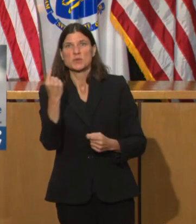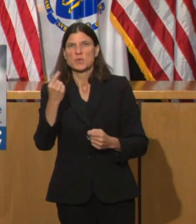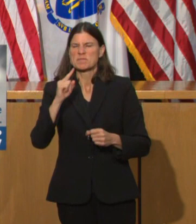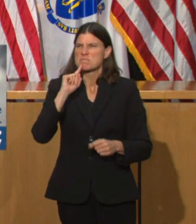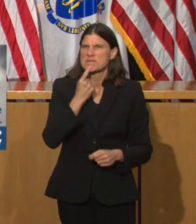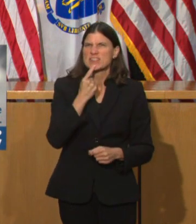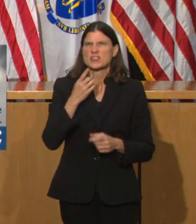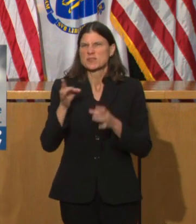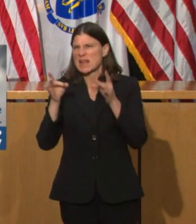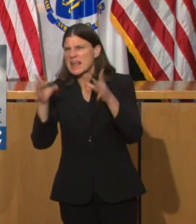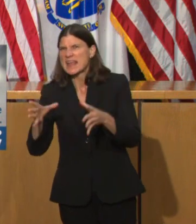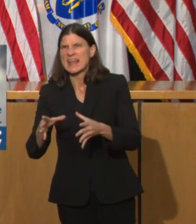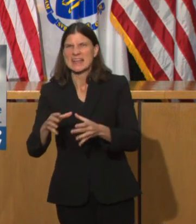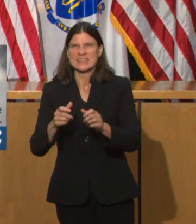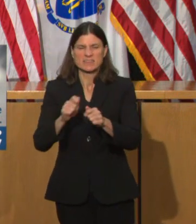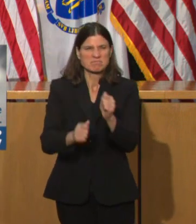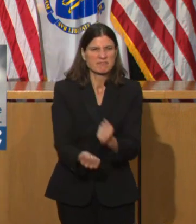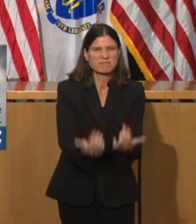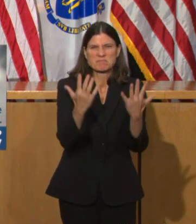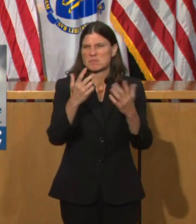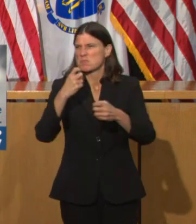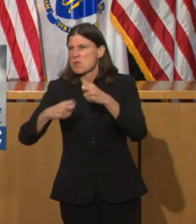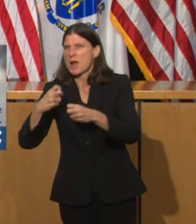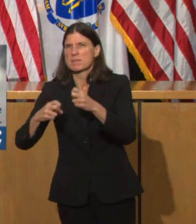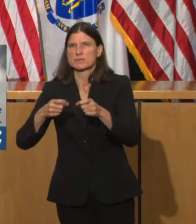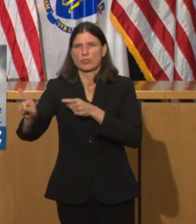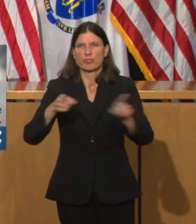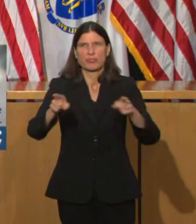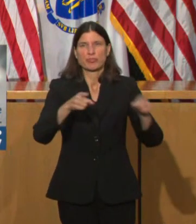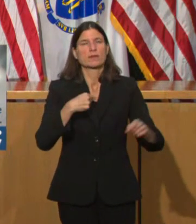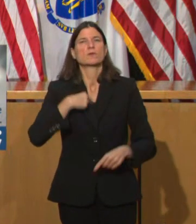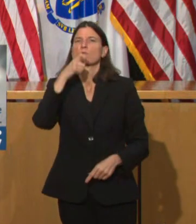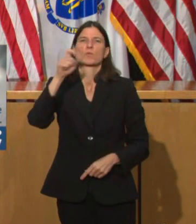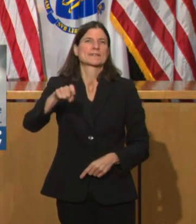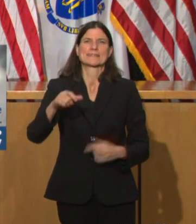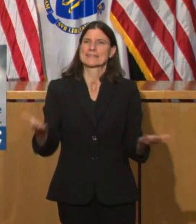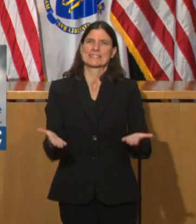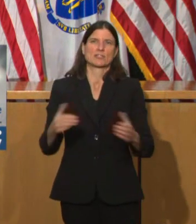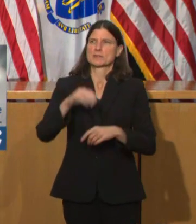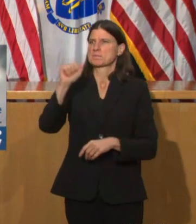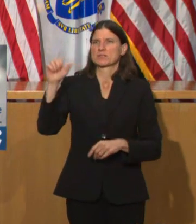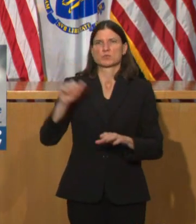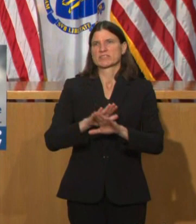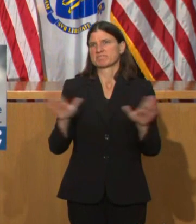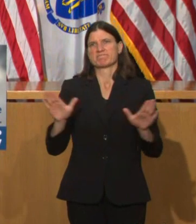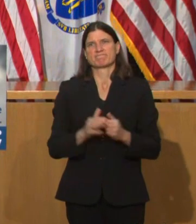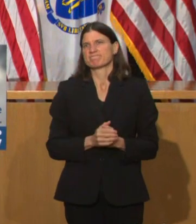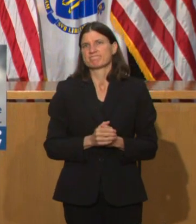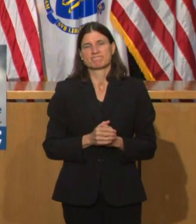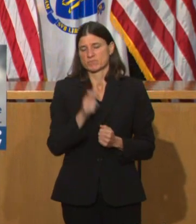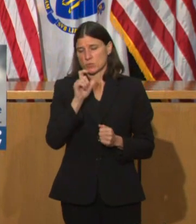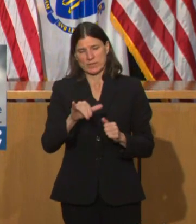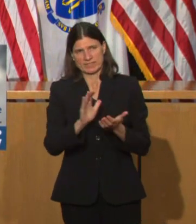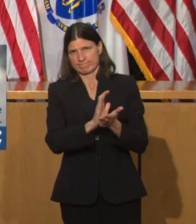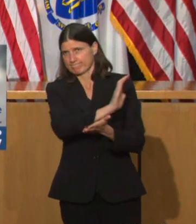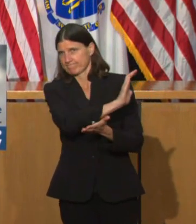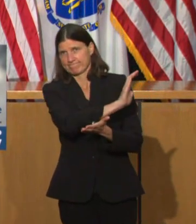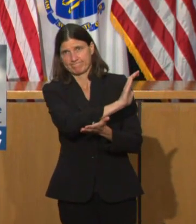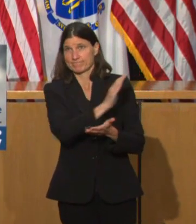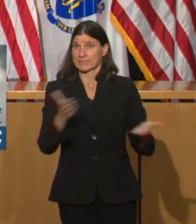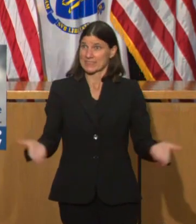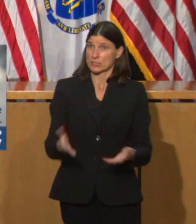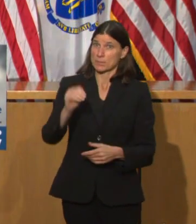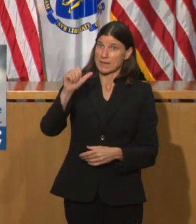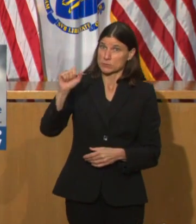IT'S NOT WHAT WE NEED RIGHT NOW IN MASSACHUSETTS. AND IT'S DEFINITELY NOT WHAT WE NEED ACROSS THIS GREAT COUNTRY OF